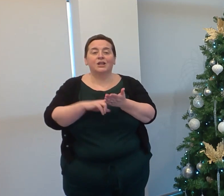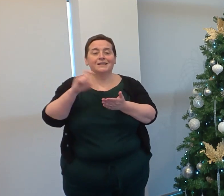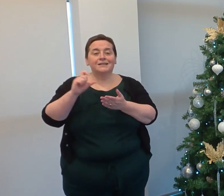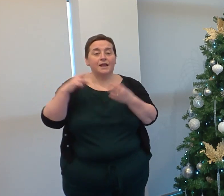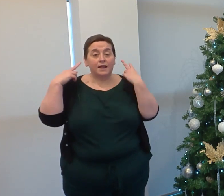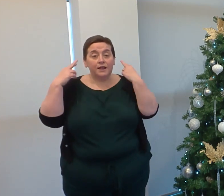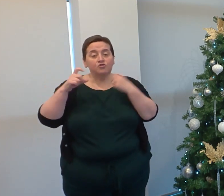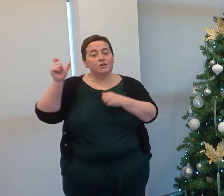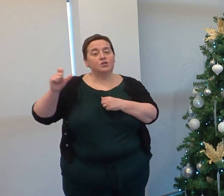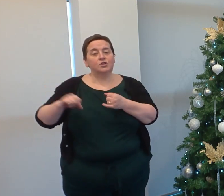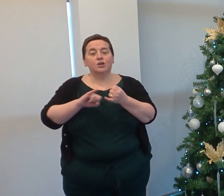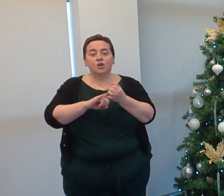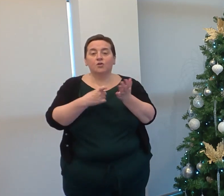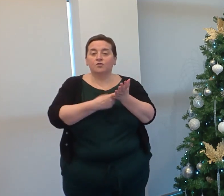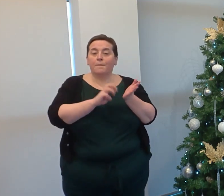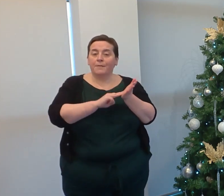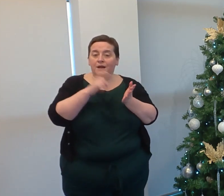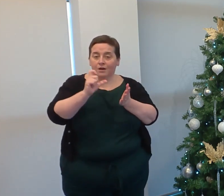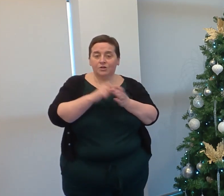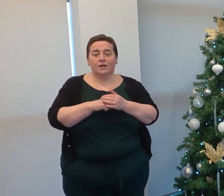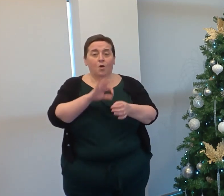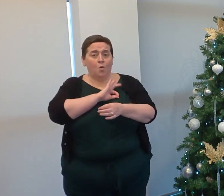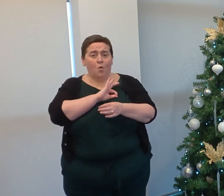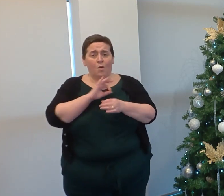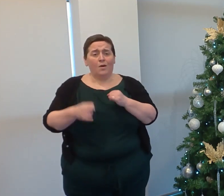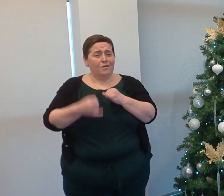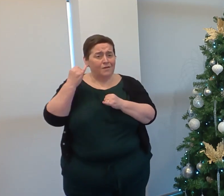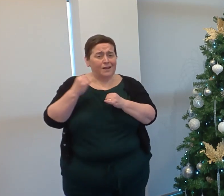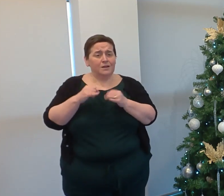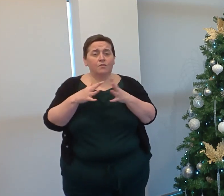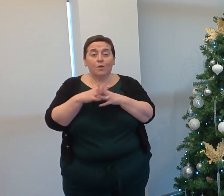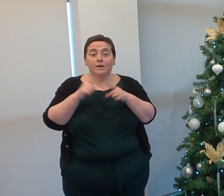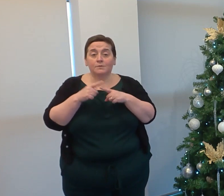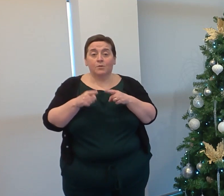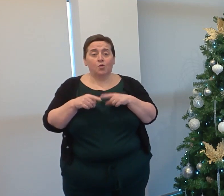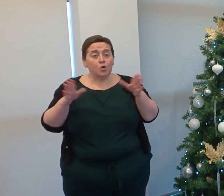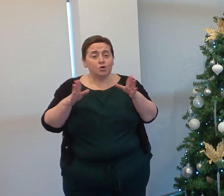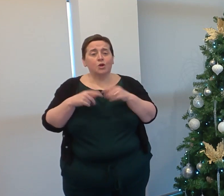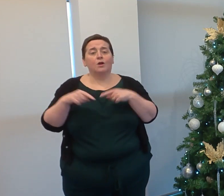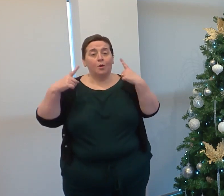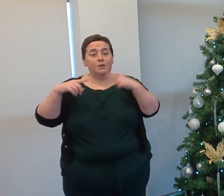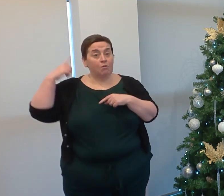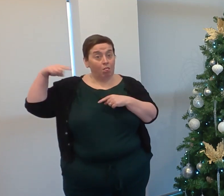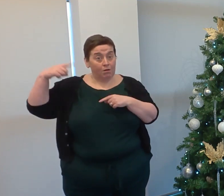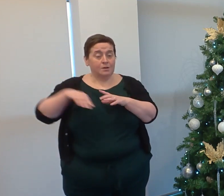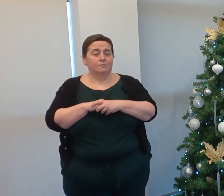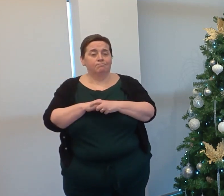HNC hairdressing student Shannon Robertson-McCurdy won the national final of the Wella Exposure Competition in London.